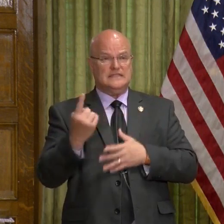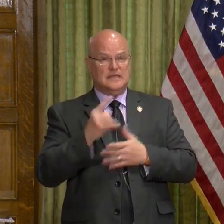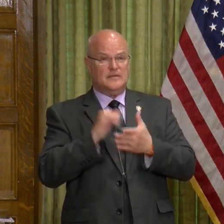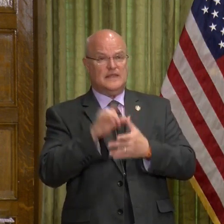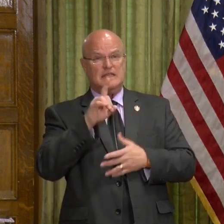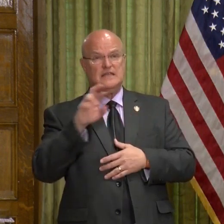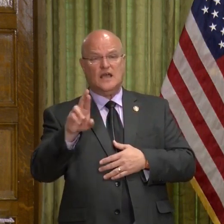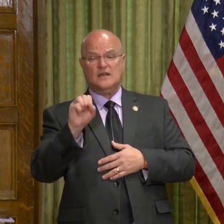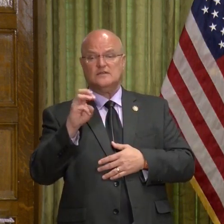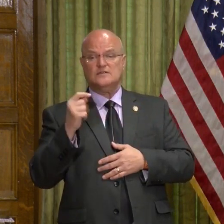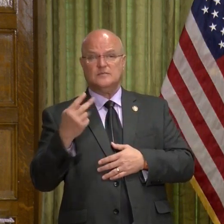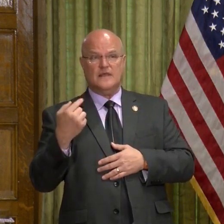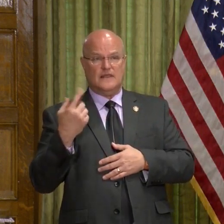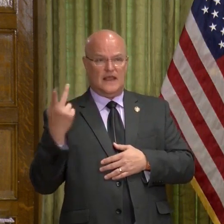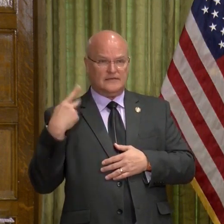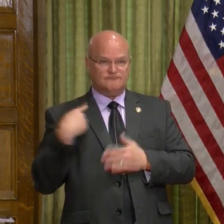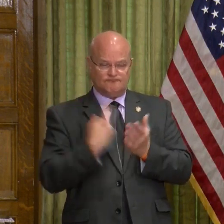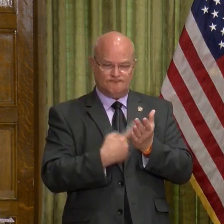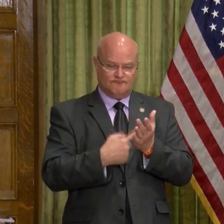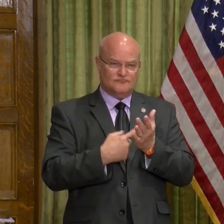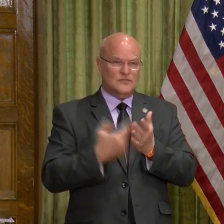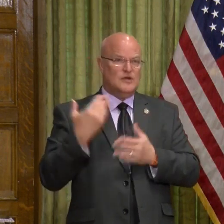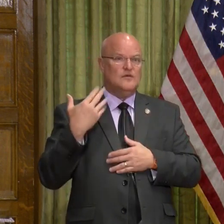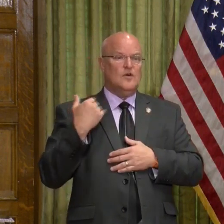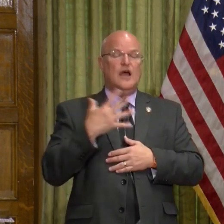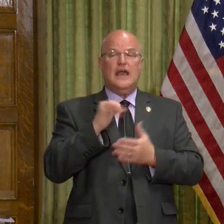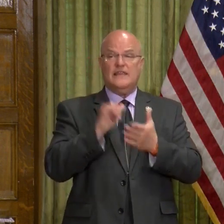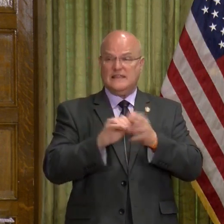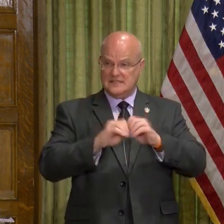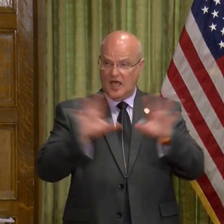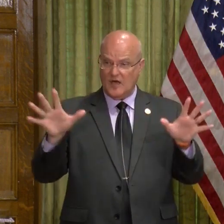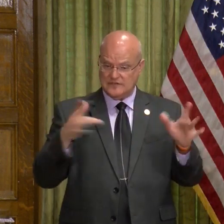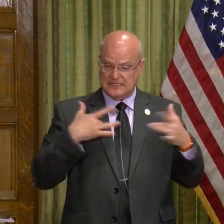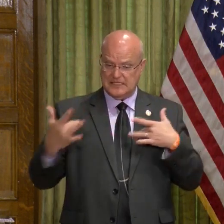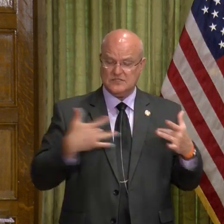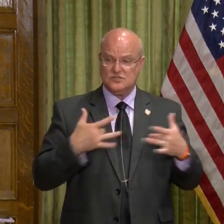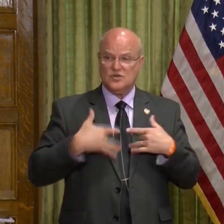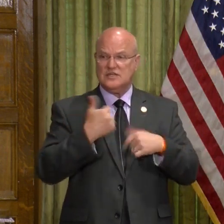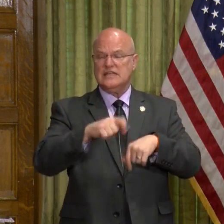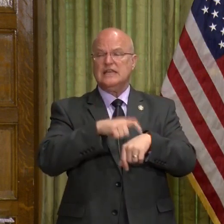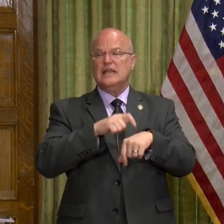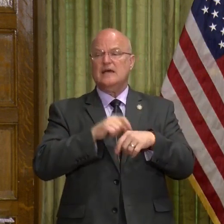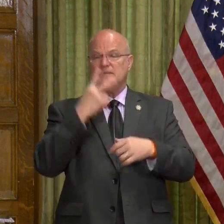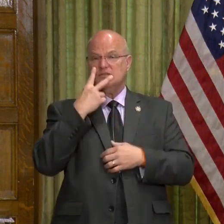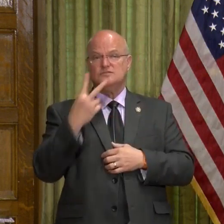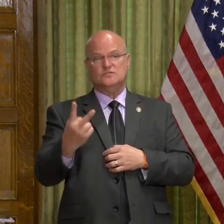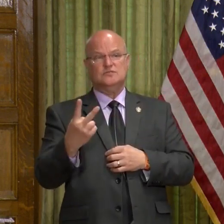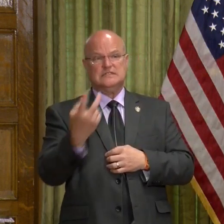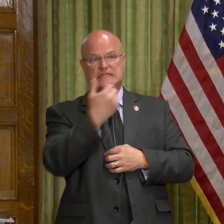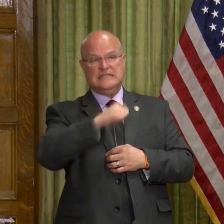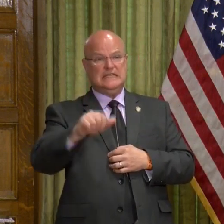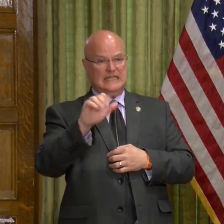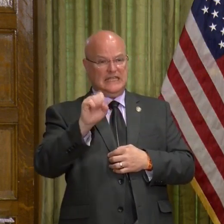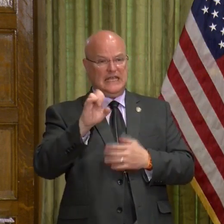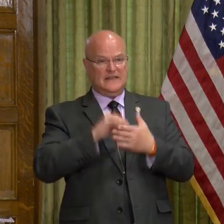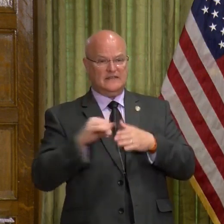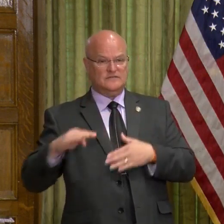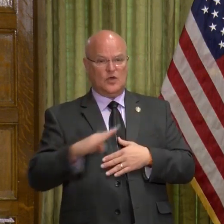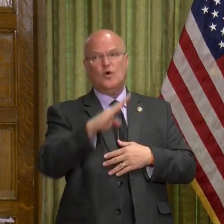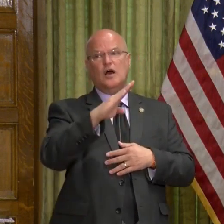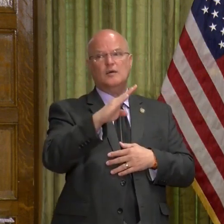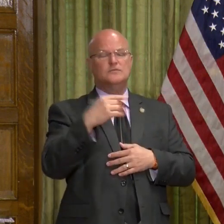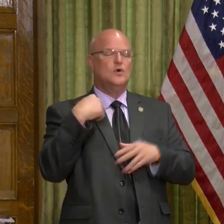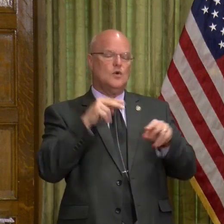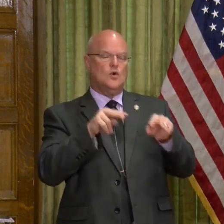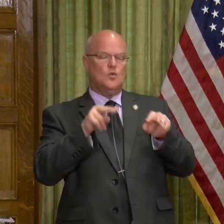something that Dr. Smith and I talked about earlier. That's obviously a concern any time that you see any cases that go up.